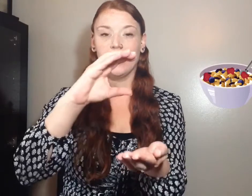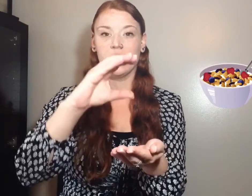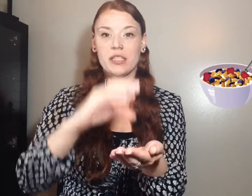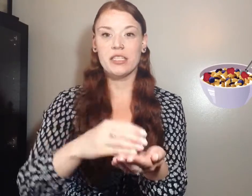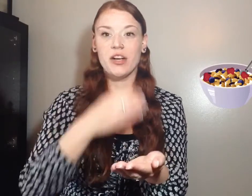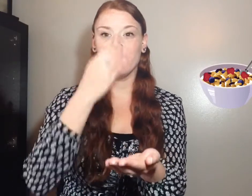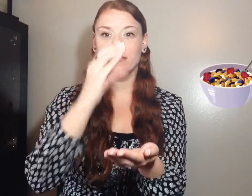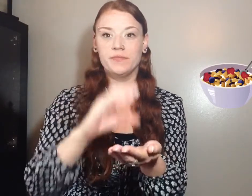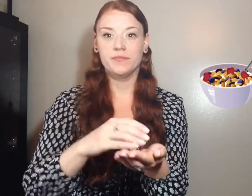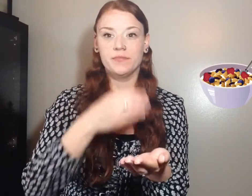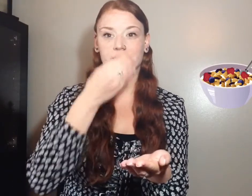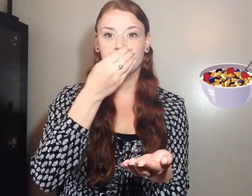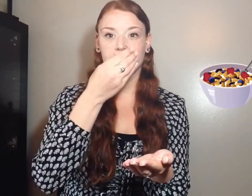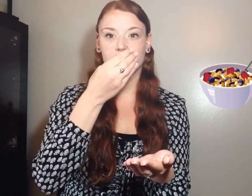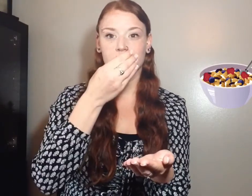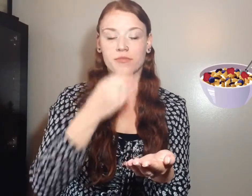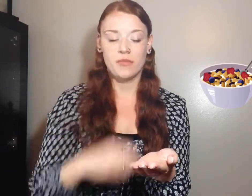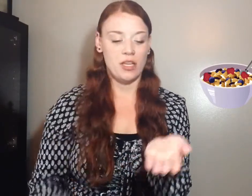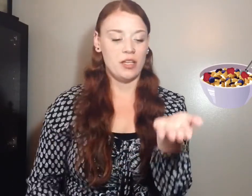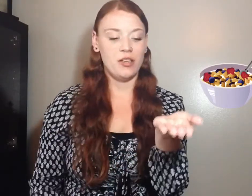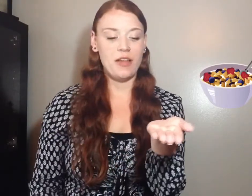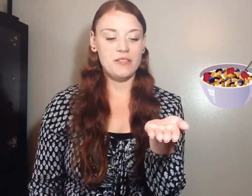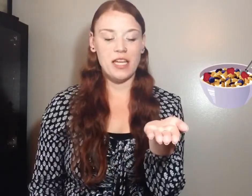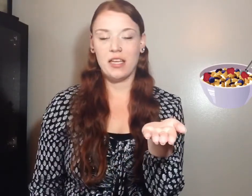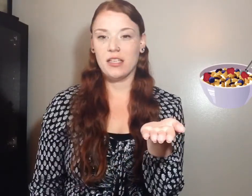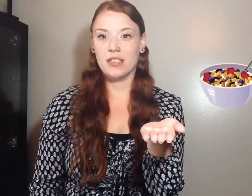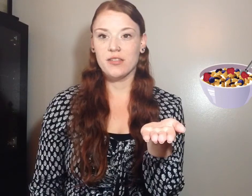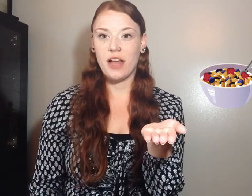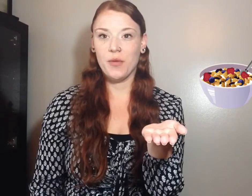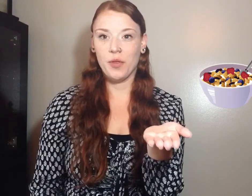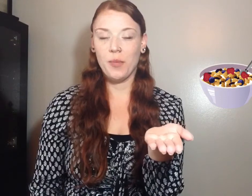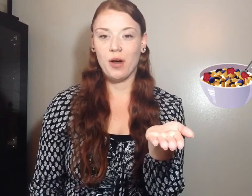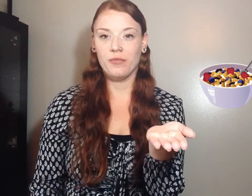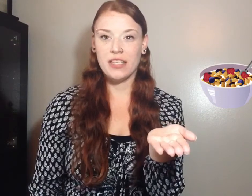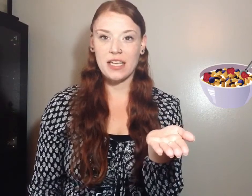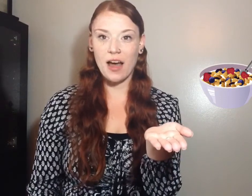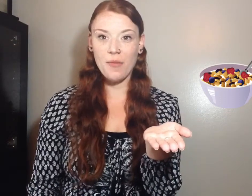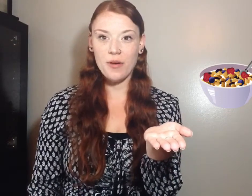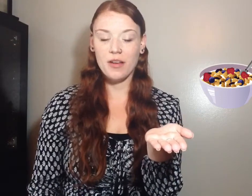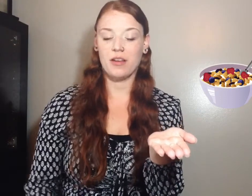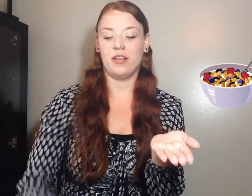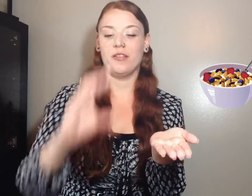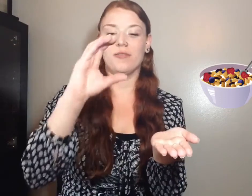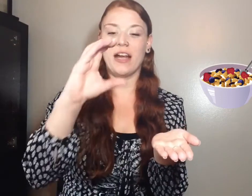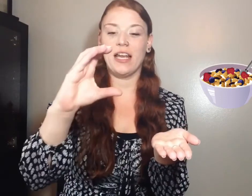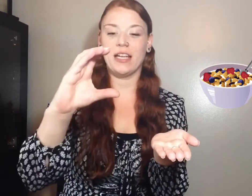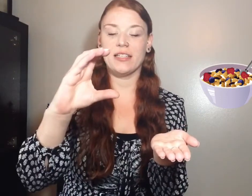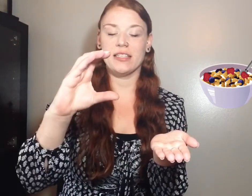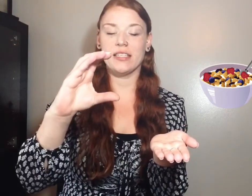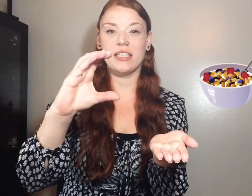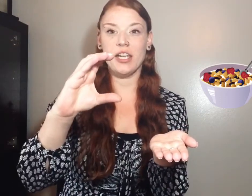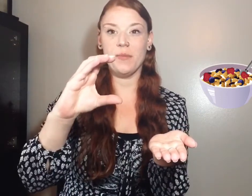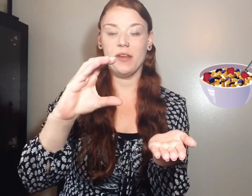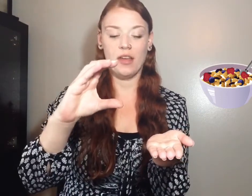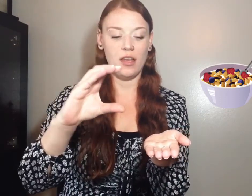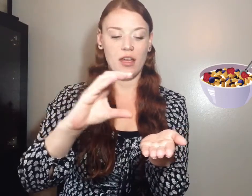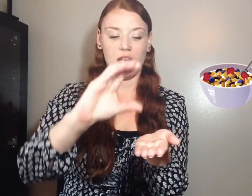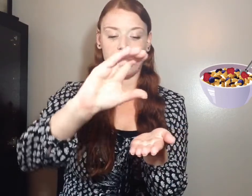Cereal. Your left hand is flat with the palm facing up. Your right hand is the C shape and it